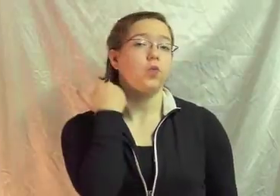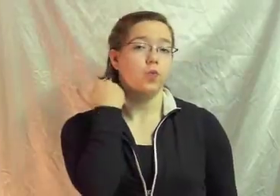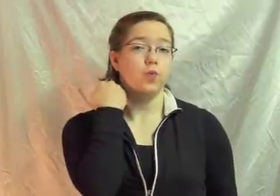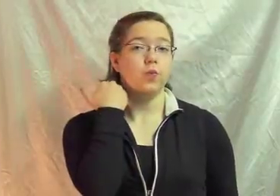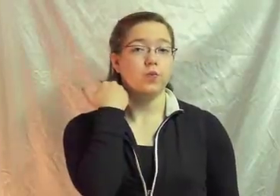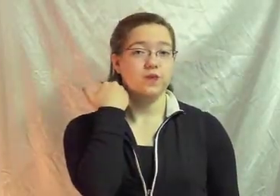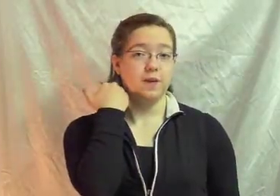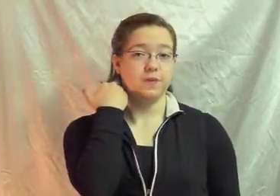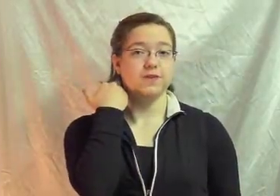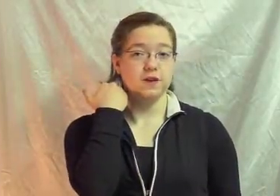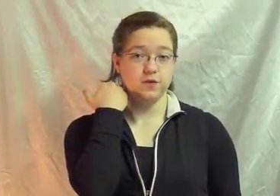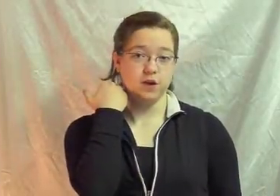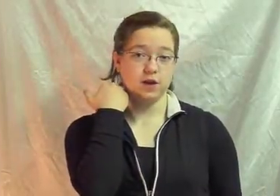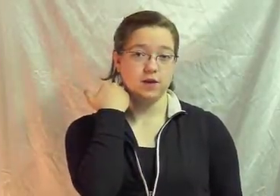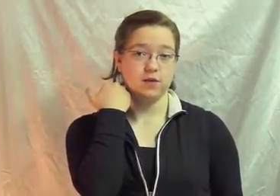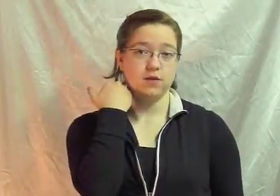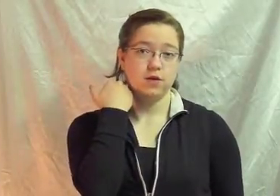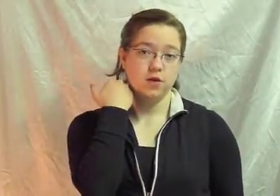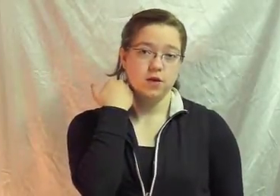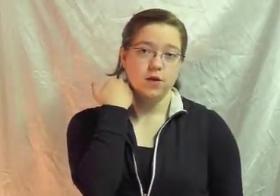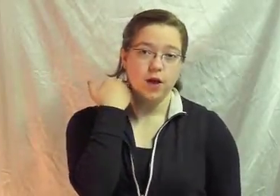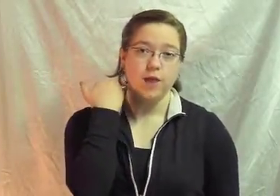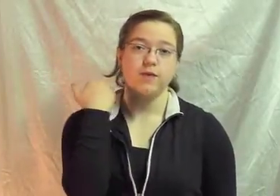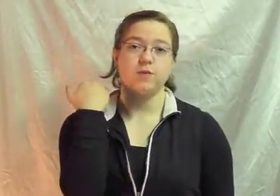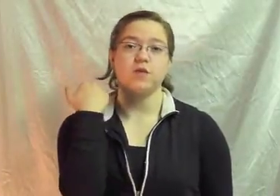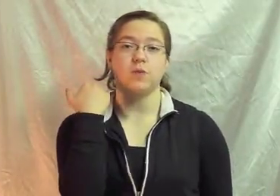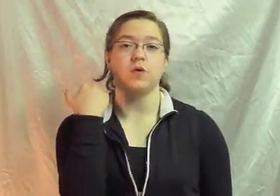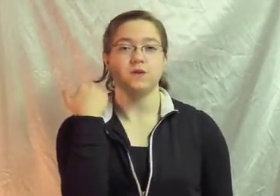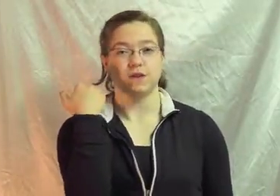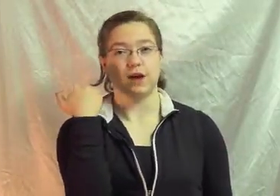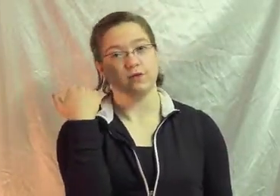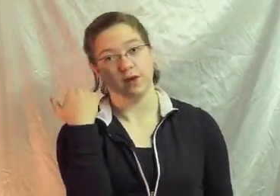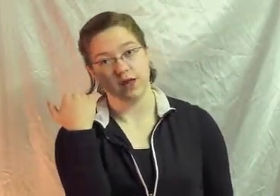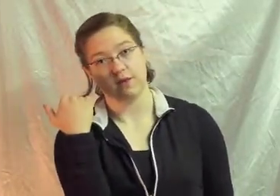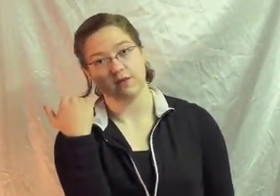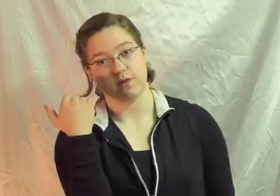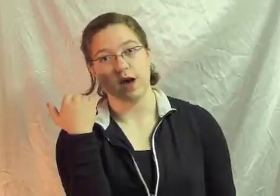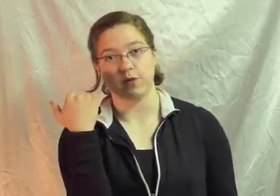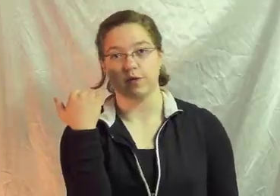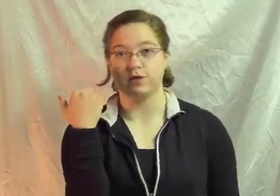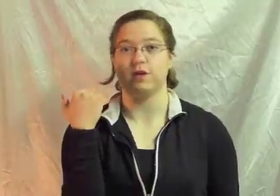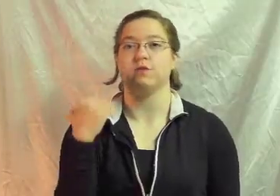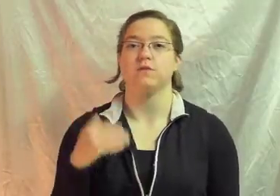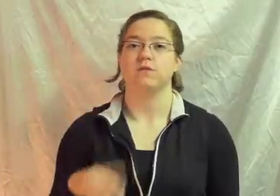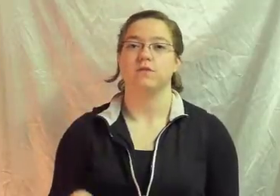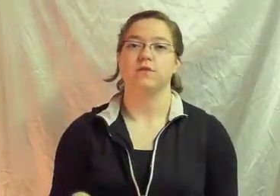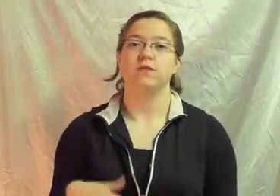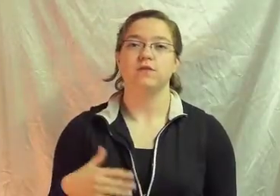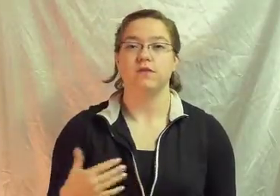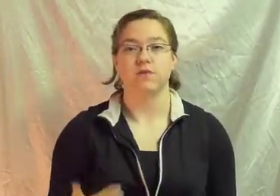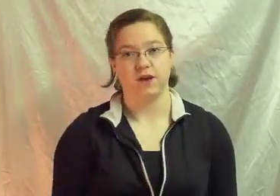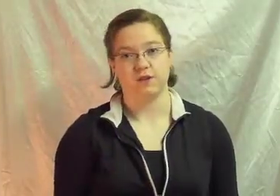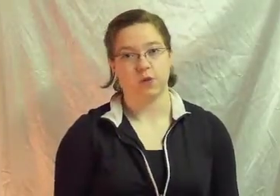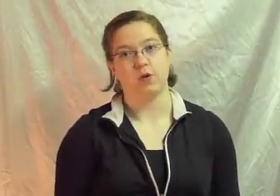tap the side of your neck And this means broke as in out of money Not broke as in something is broke